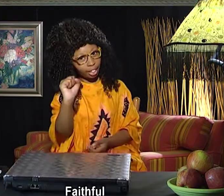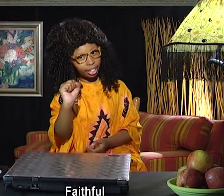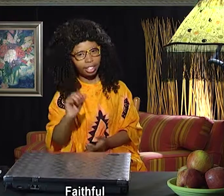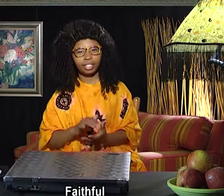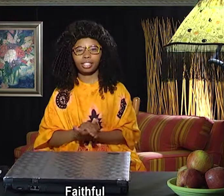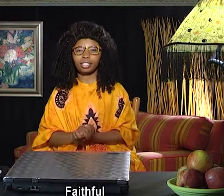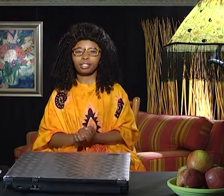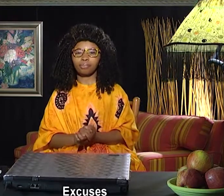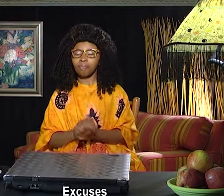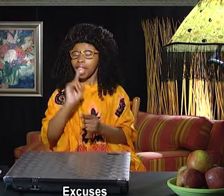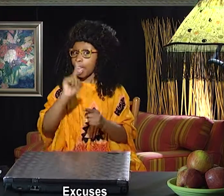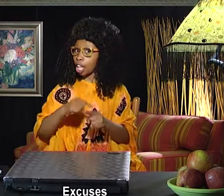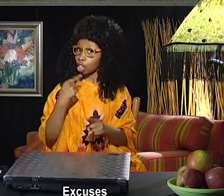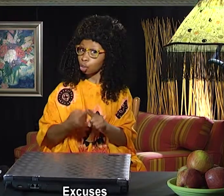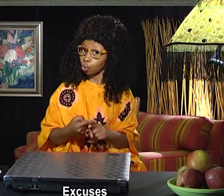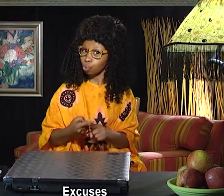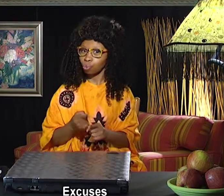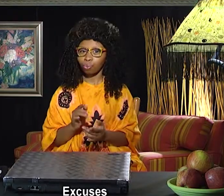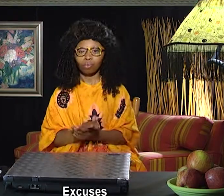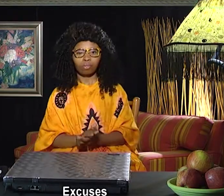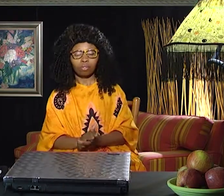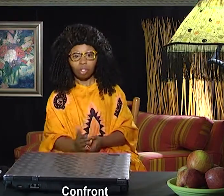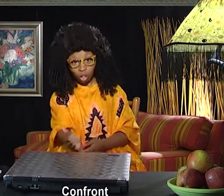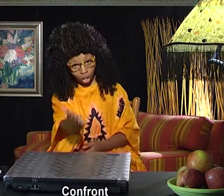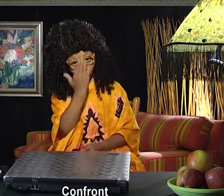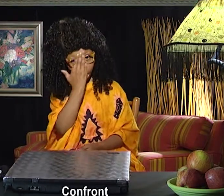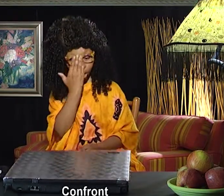Faithful Excuses Confront